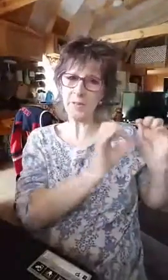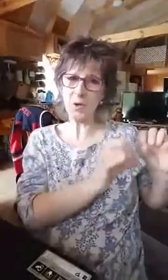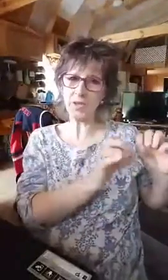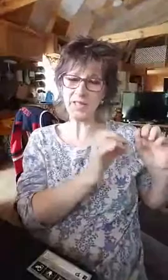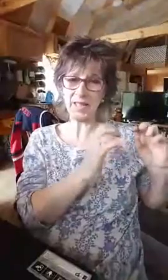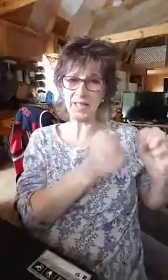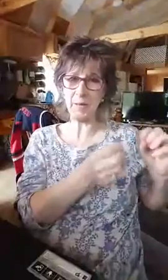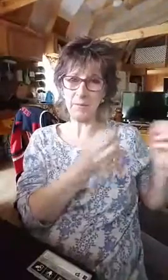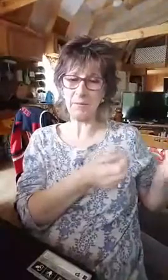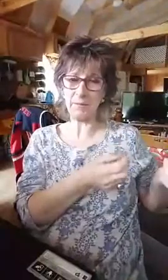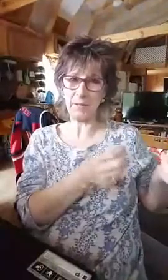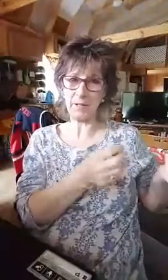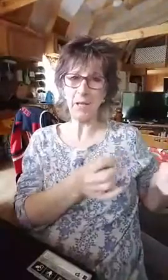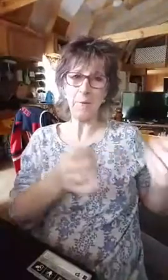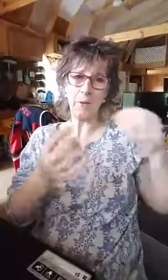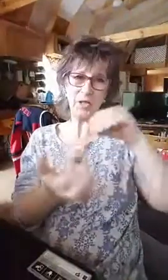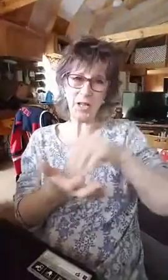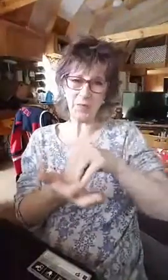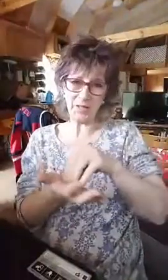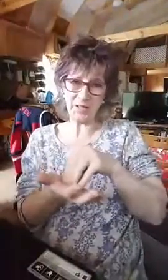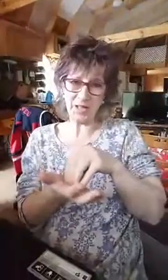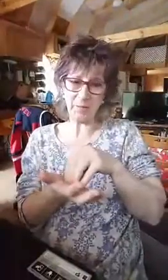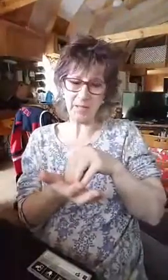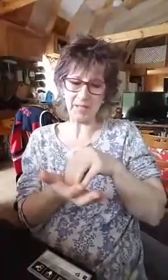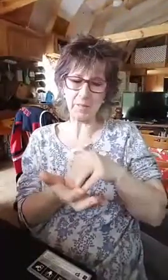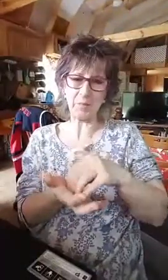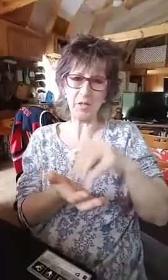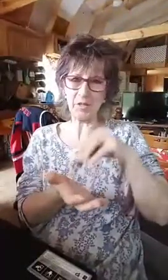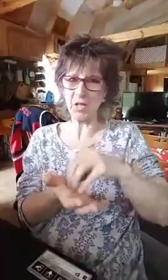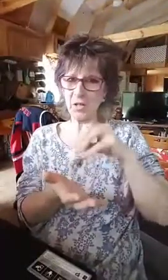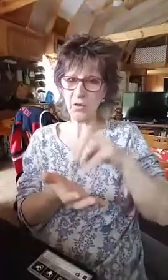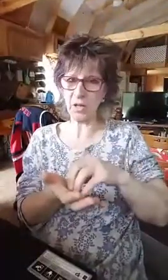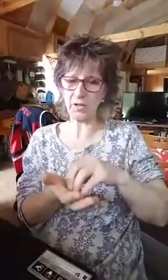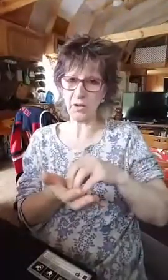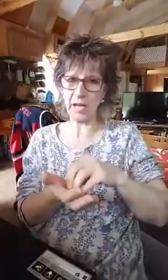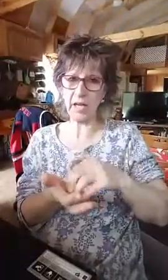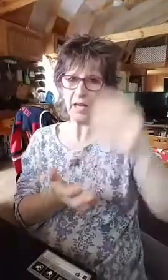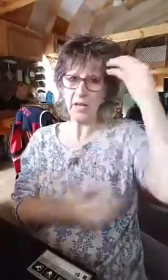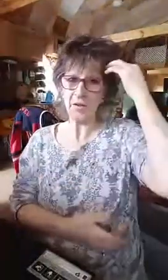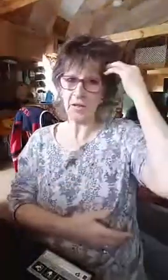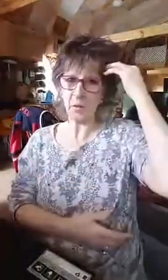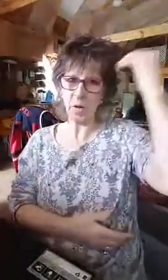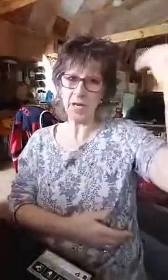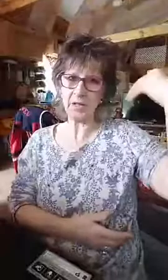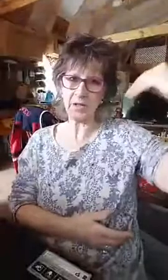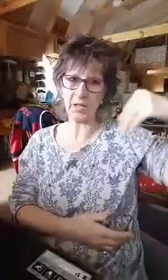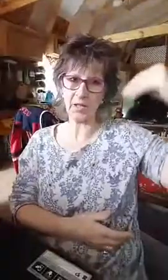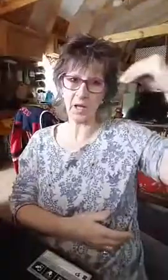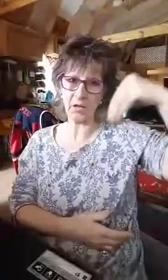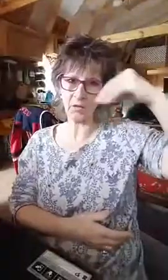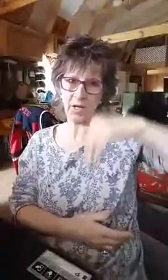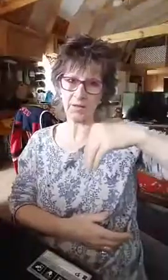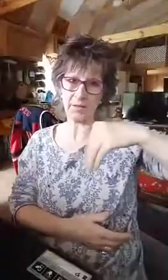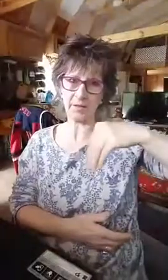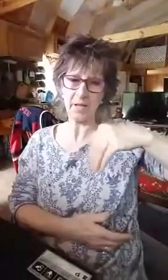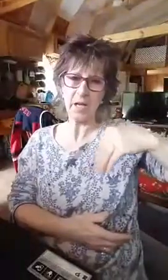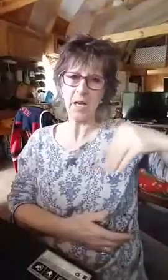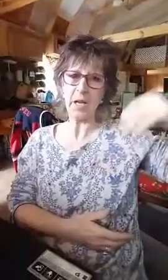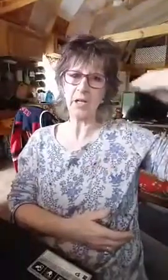emotions that he might be feeling? Put yourself in your son's place. Your son's on drugs. Okay. Think why is your son on drugs? Is